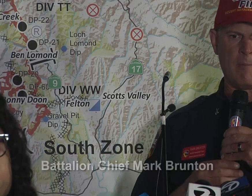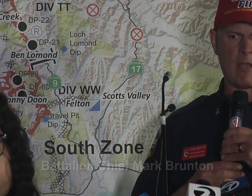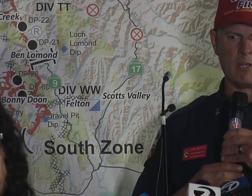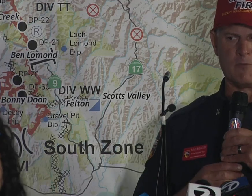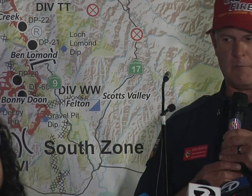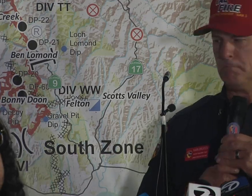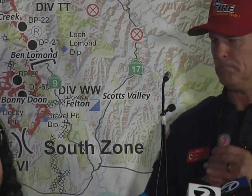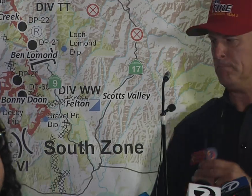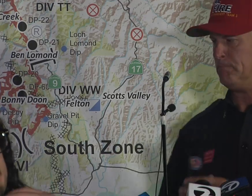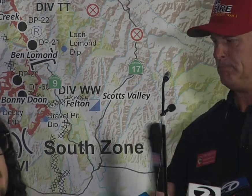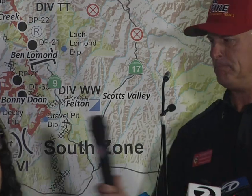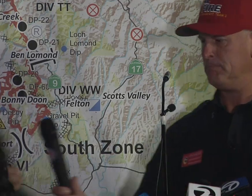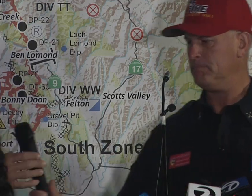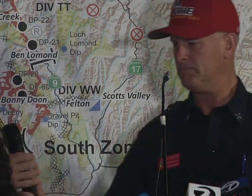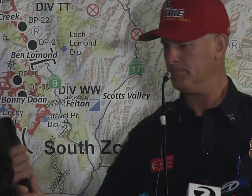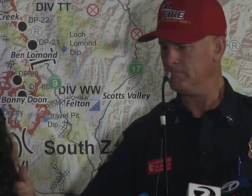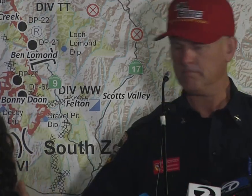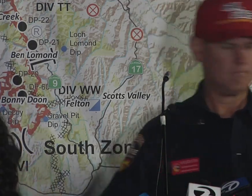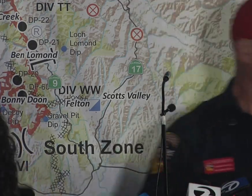getting the community back on its feet.